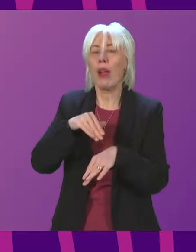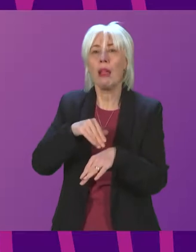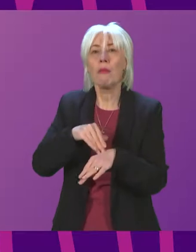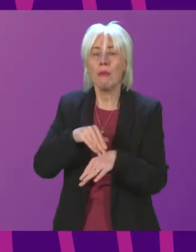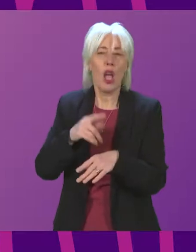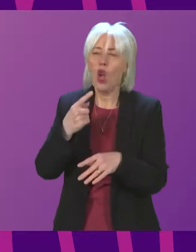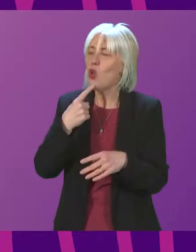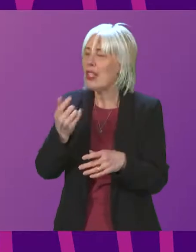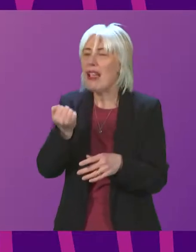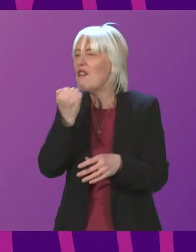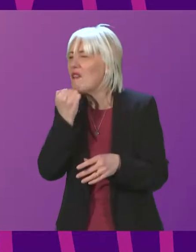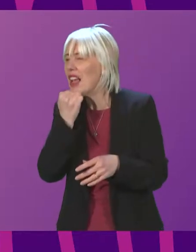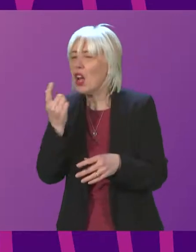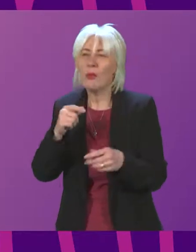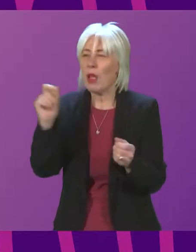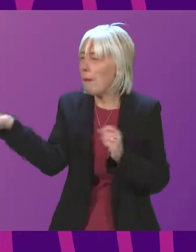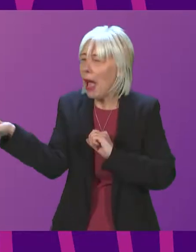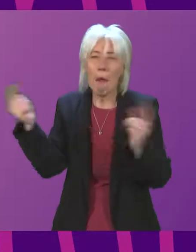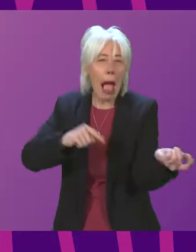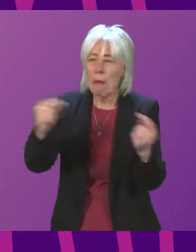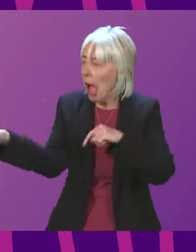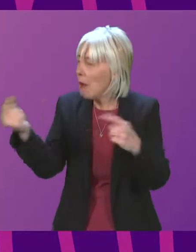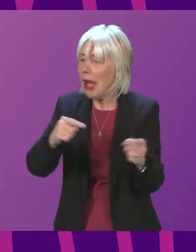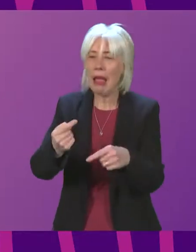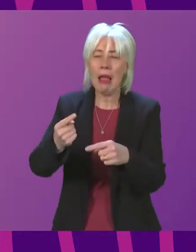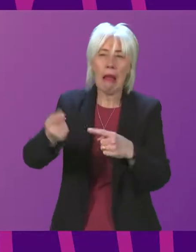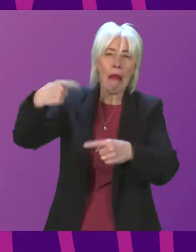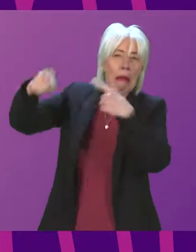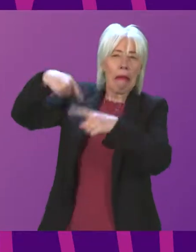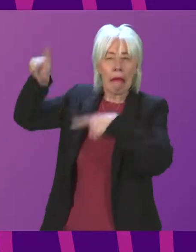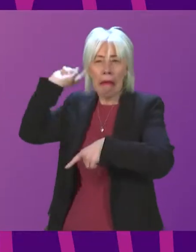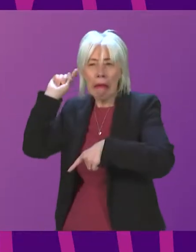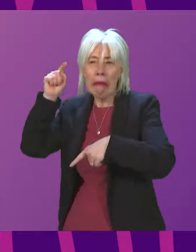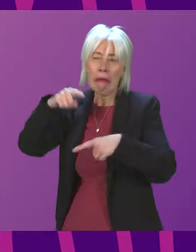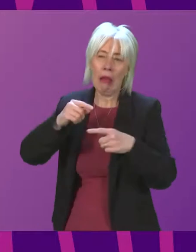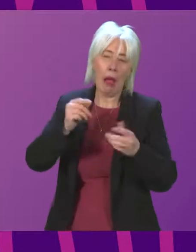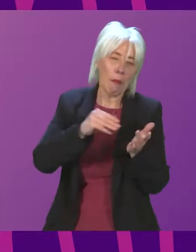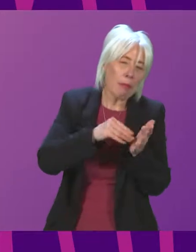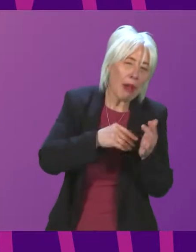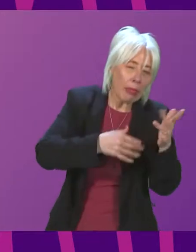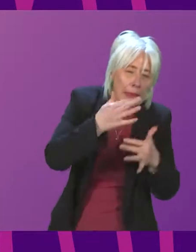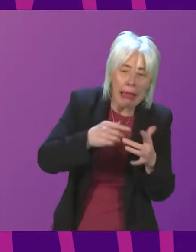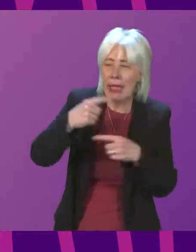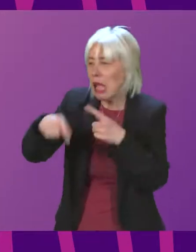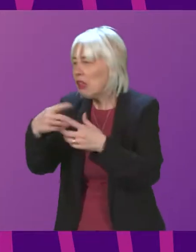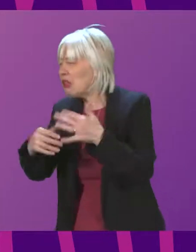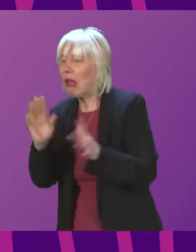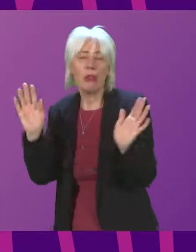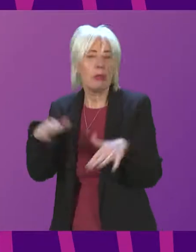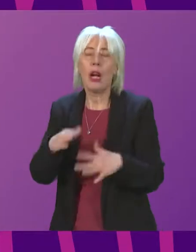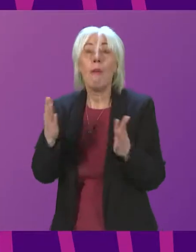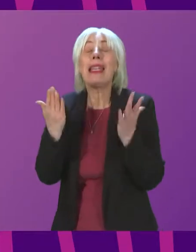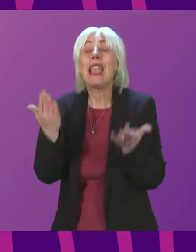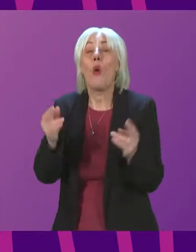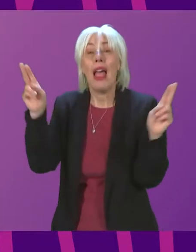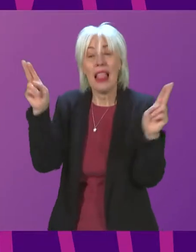from here to eternity, and we can mention different years or monthly stats versus annual stats. But the simple fact is there's less crime in